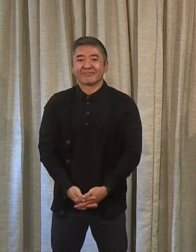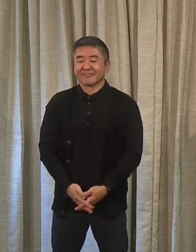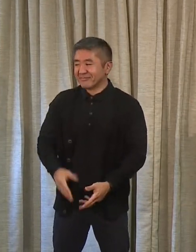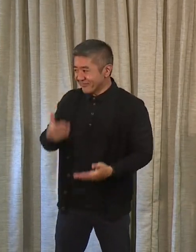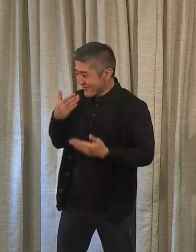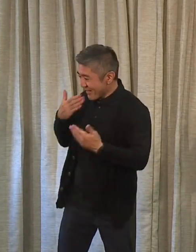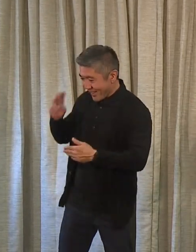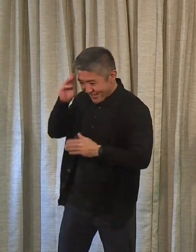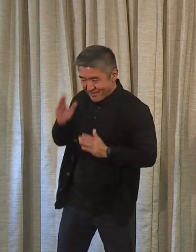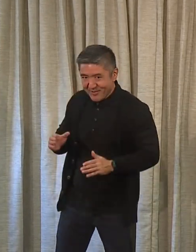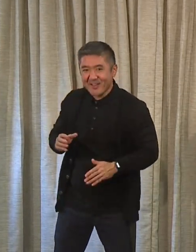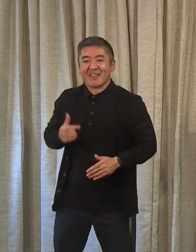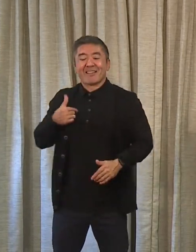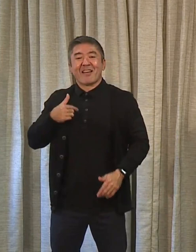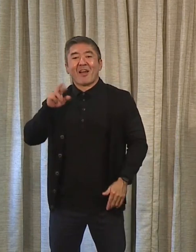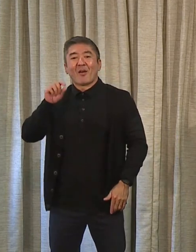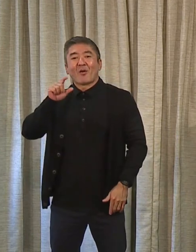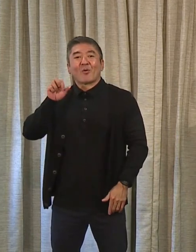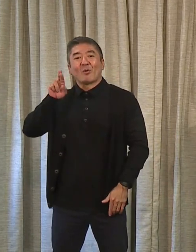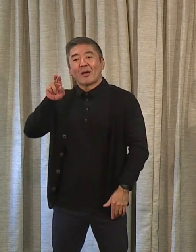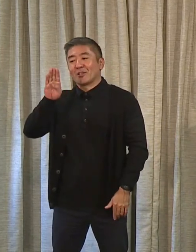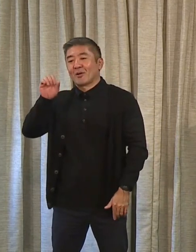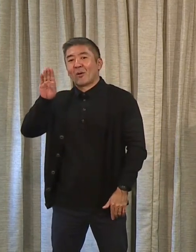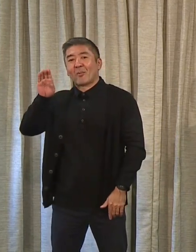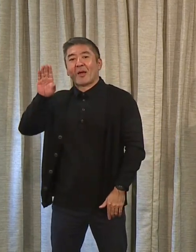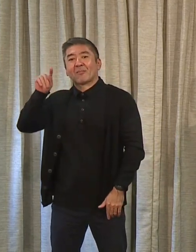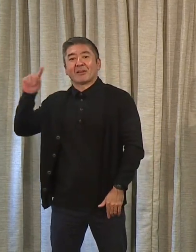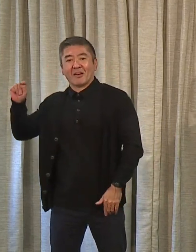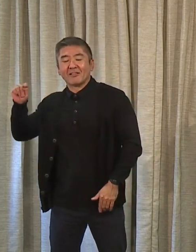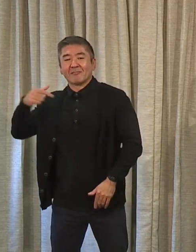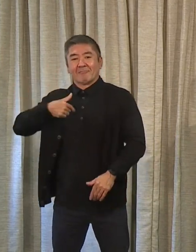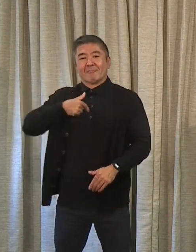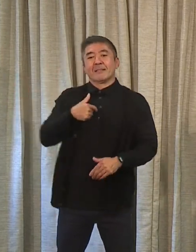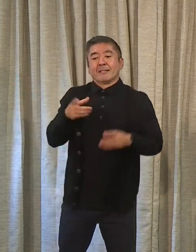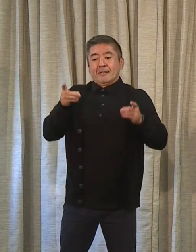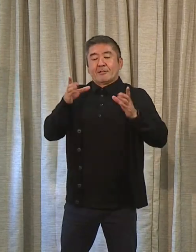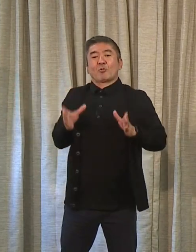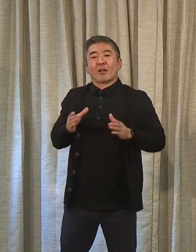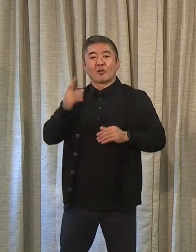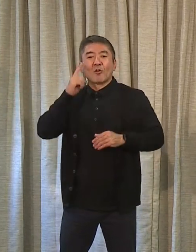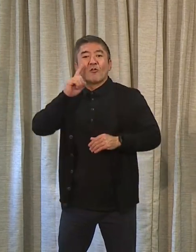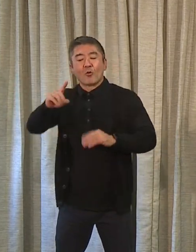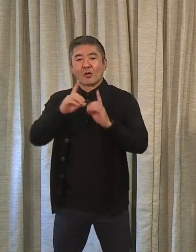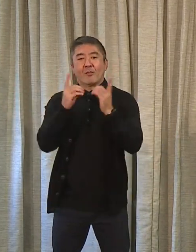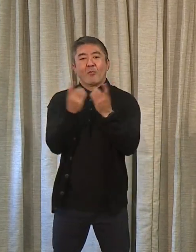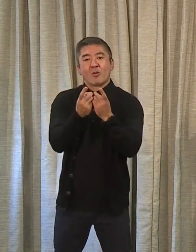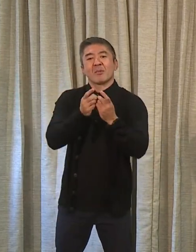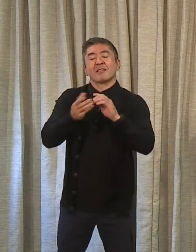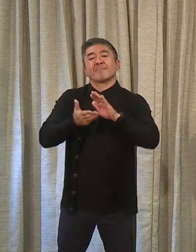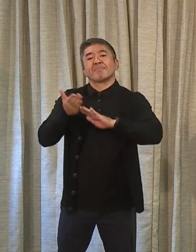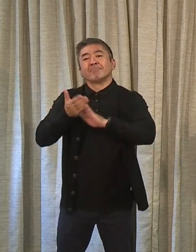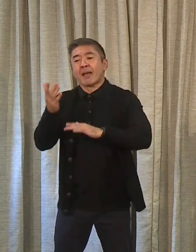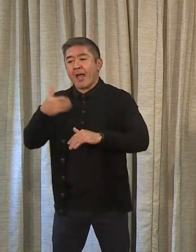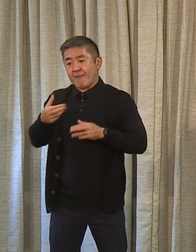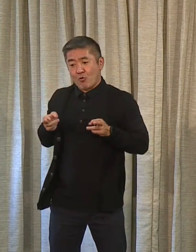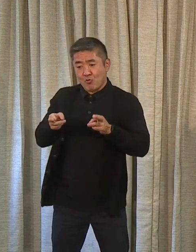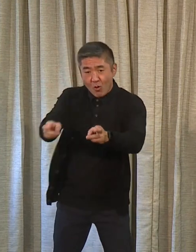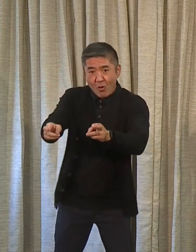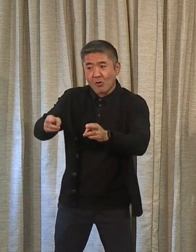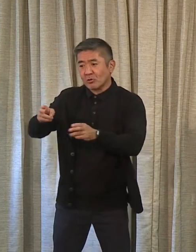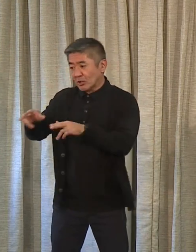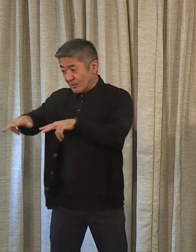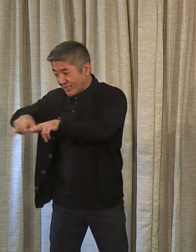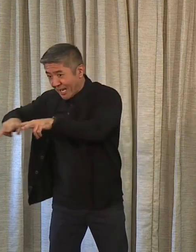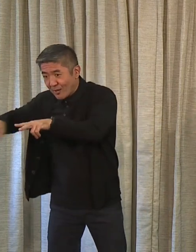Thank you, Mayor. My name is Roger Babcock. I'm director of the Department of Facility Maintenance. We have the roads, sidewalks, the storm